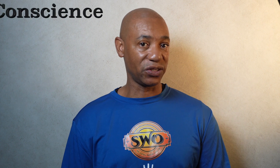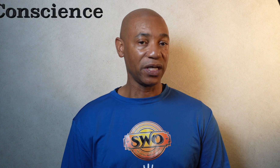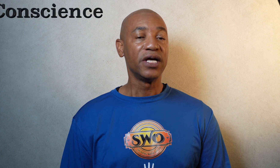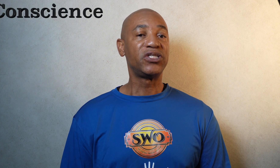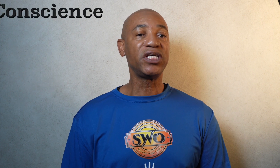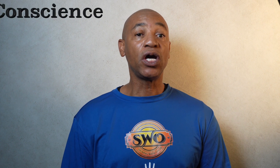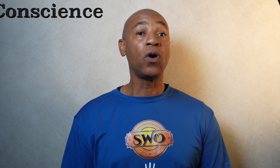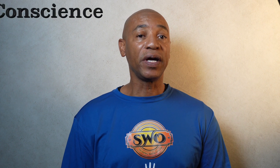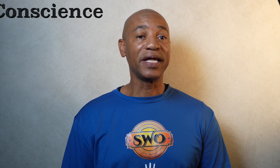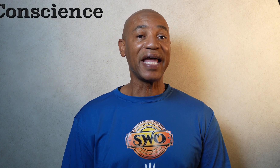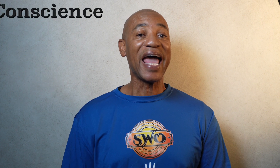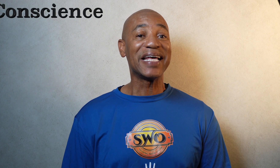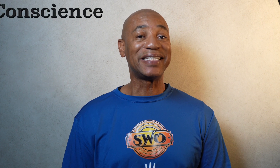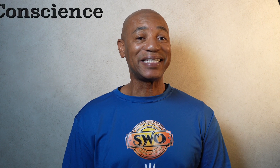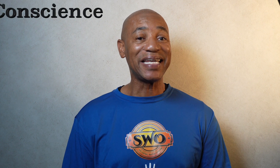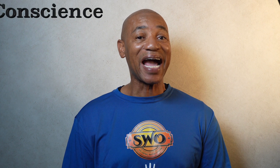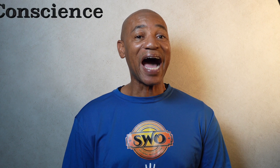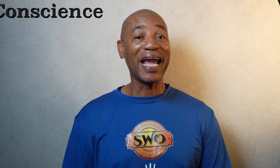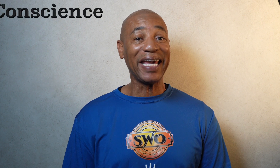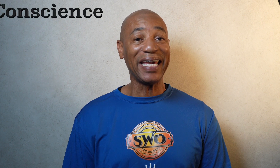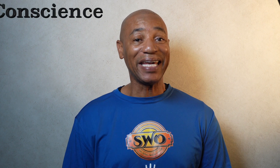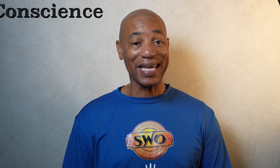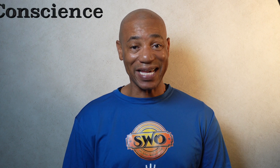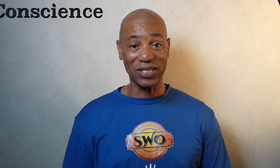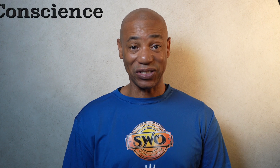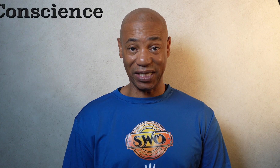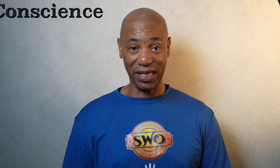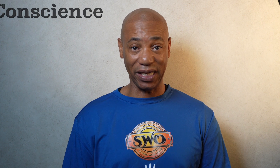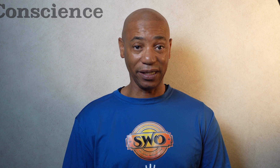c-o-n-s-c-i-e-n-c-e.